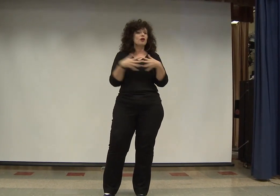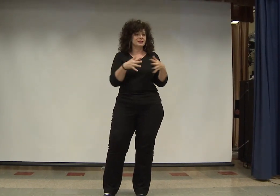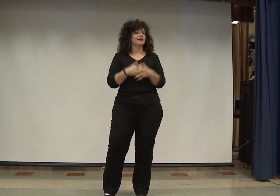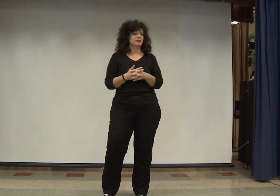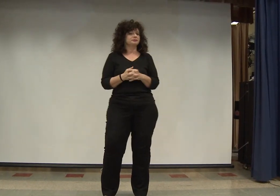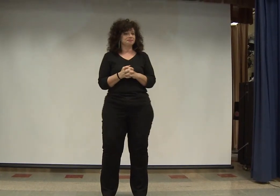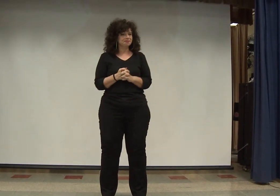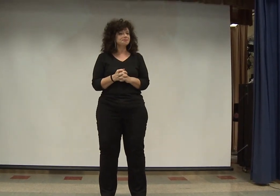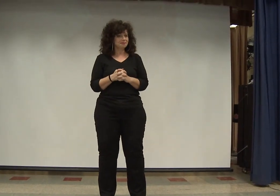all together.